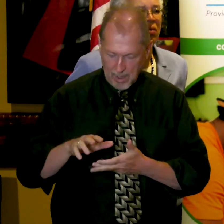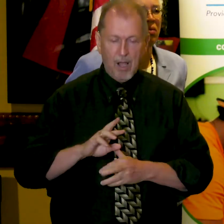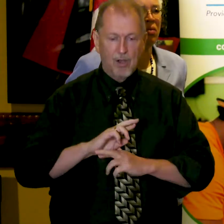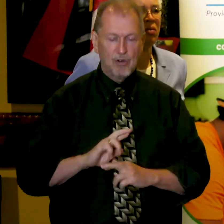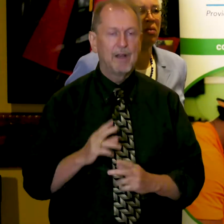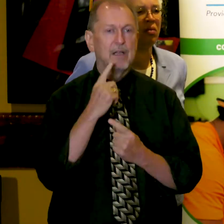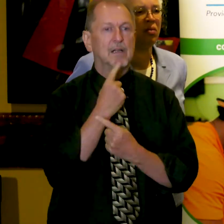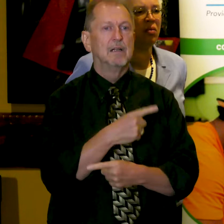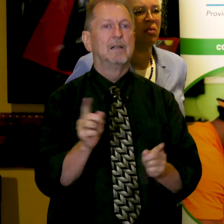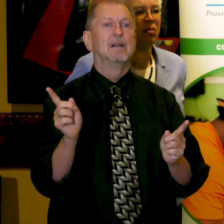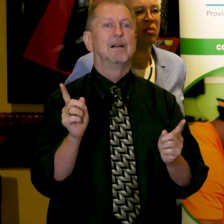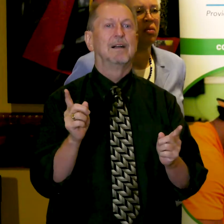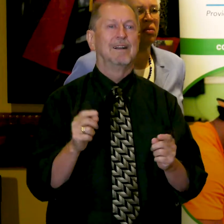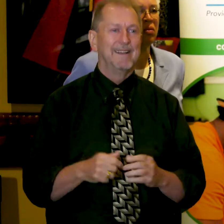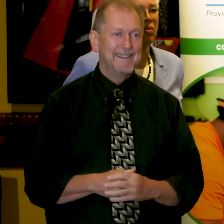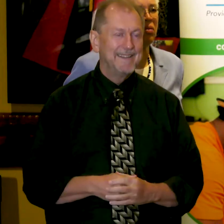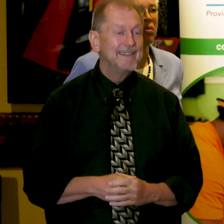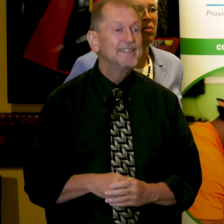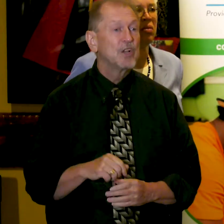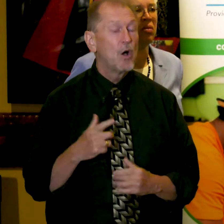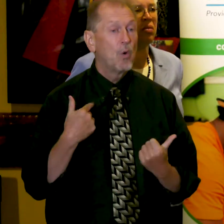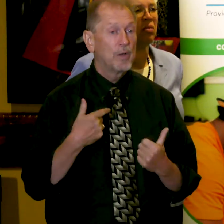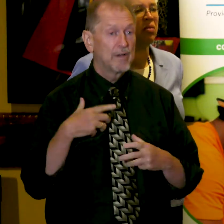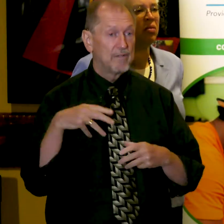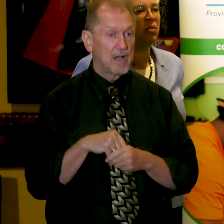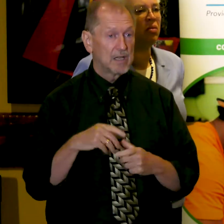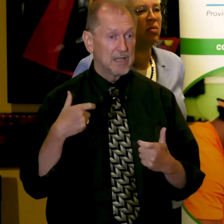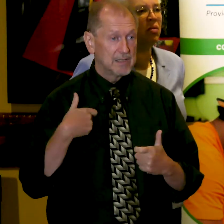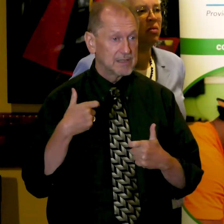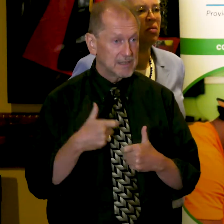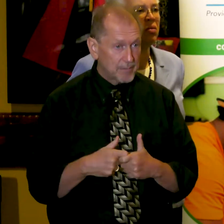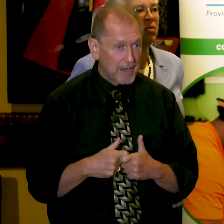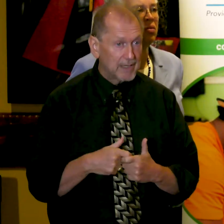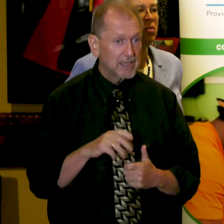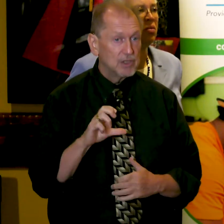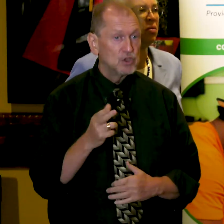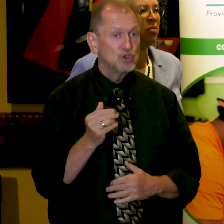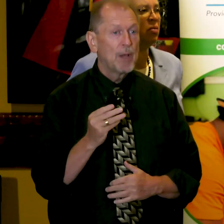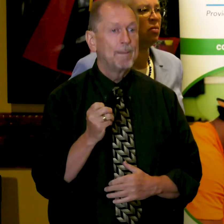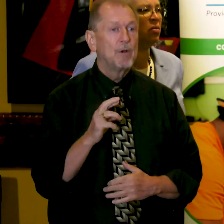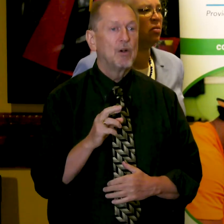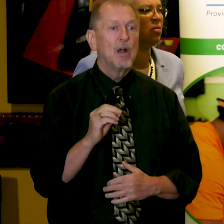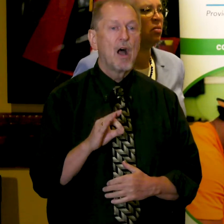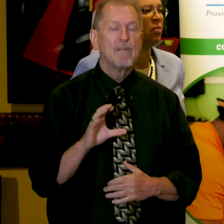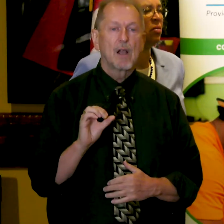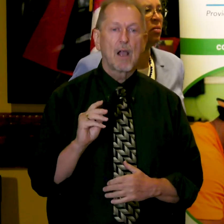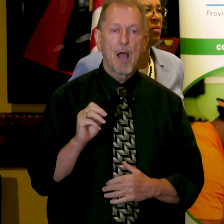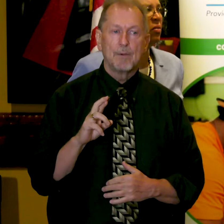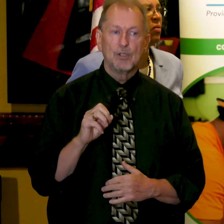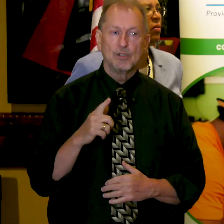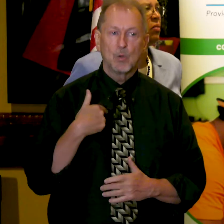Illinois Hispanic Chamber of Commerce. We are the largest and most influential chamber in the Midwest